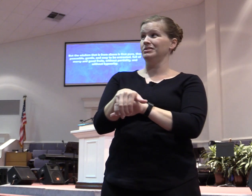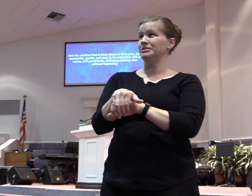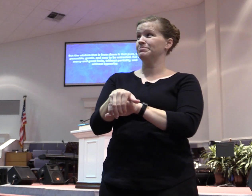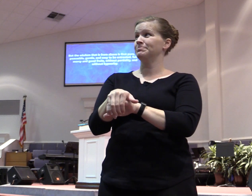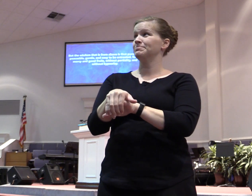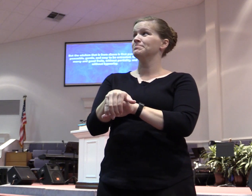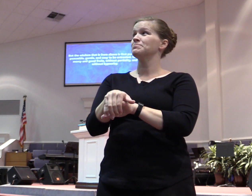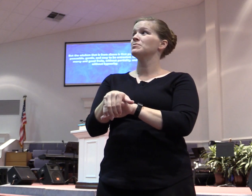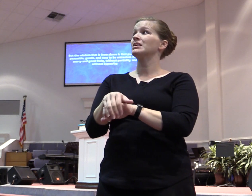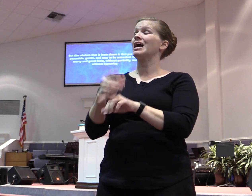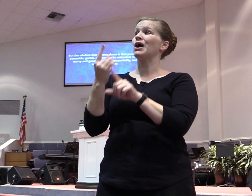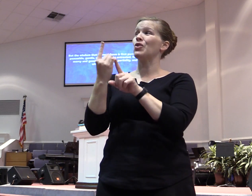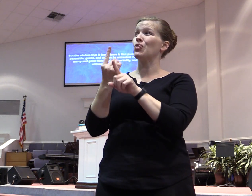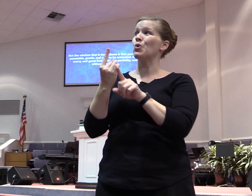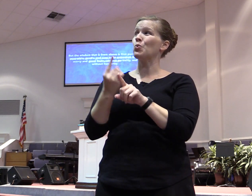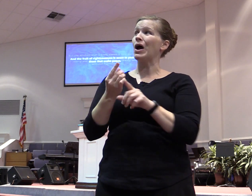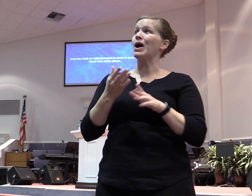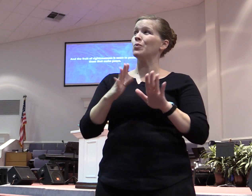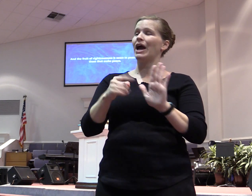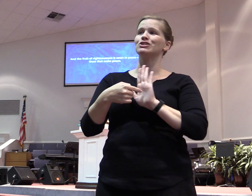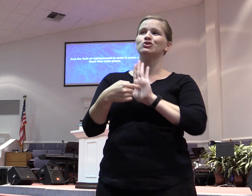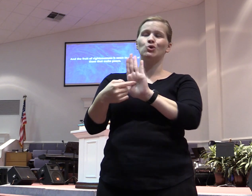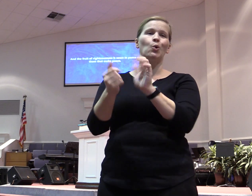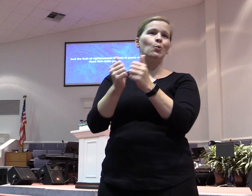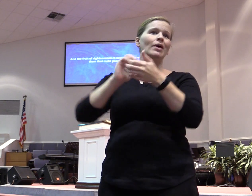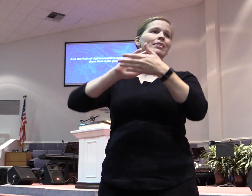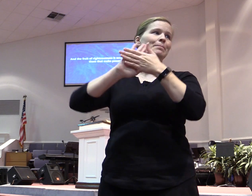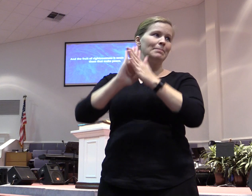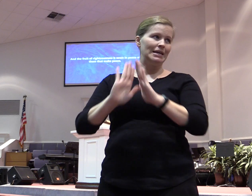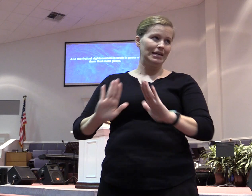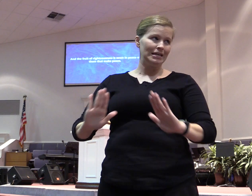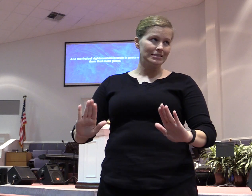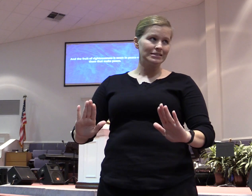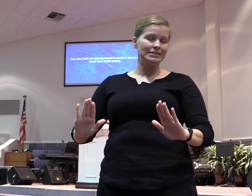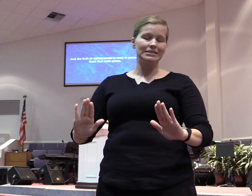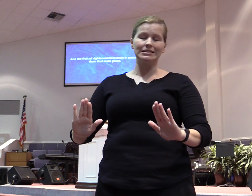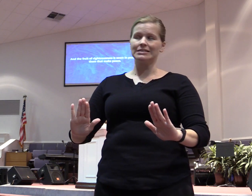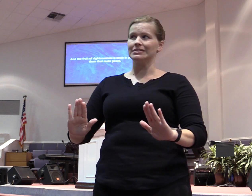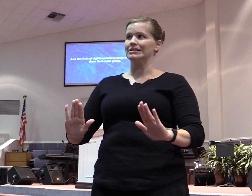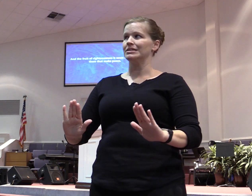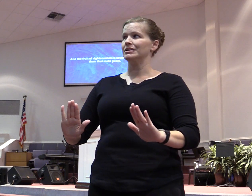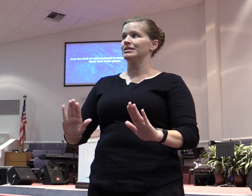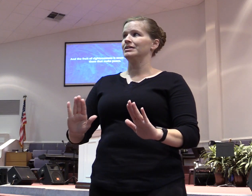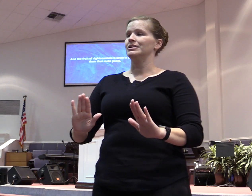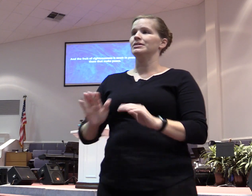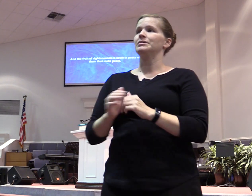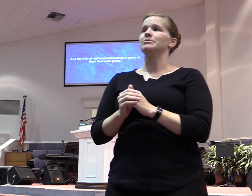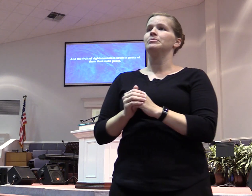righteousness is sown in peace of them that make peace. Everybody say, Mature.